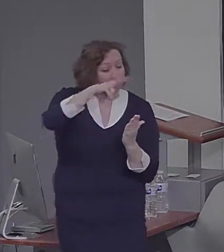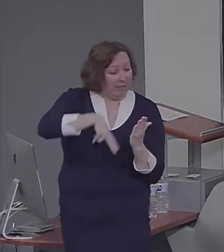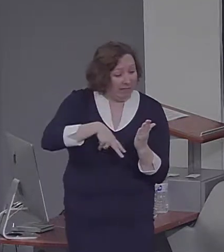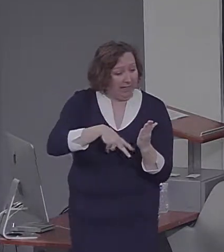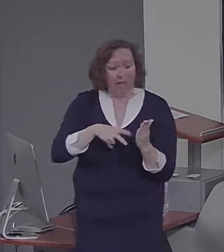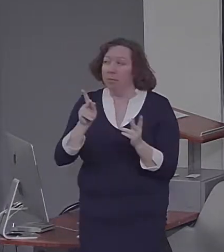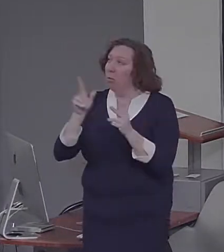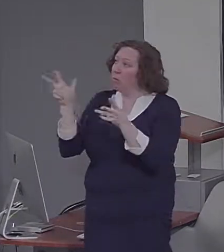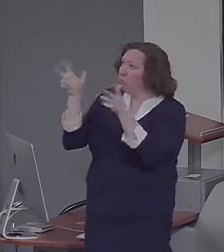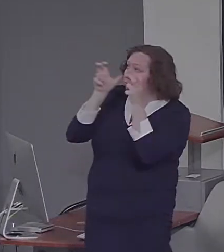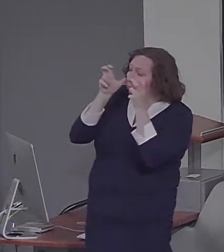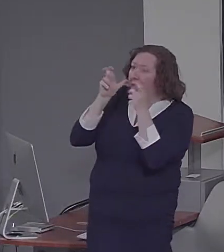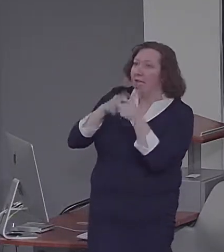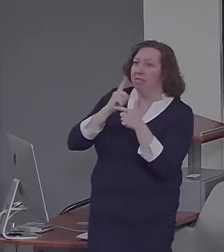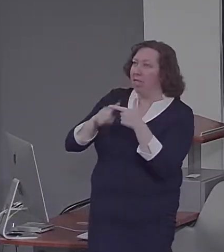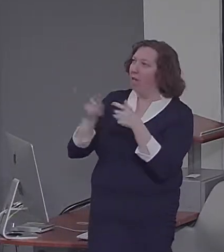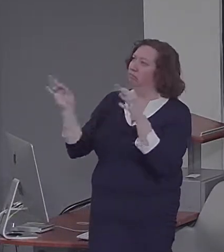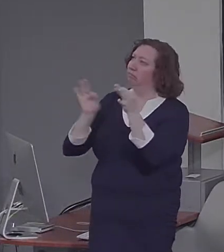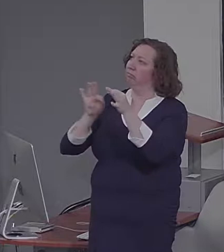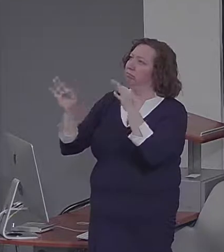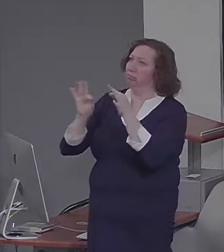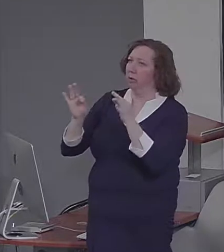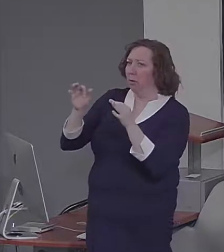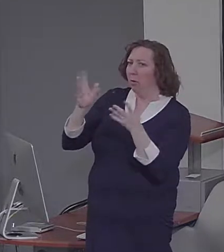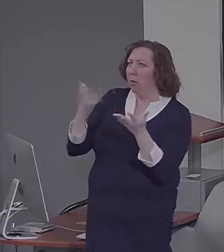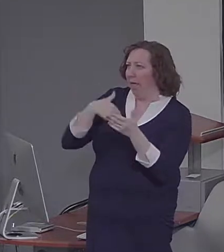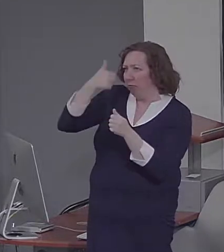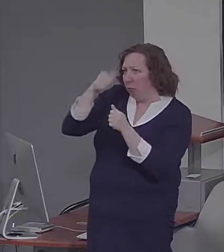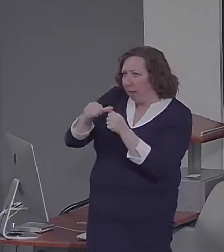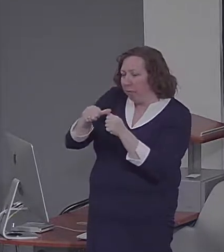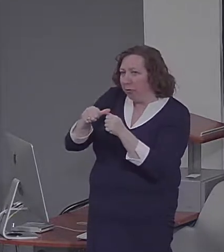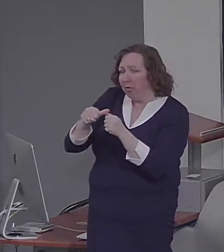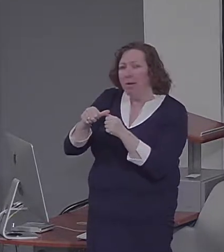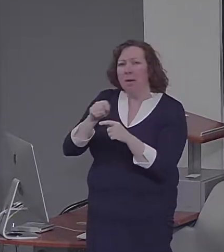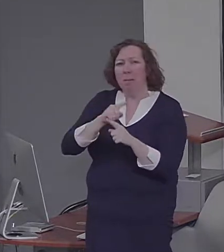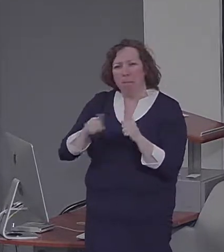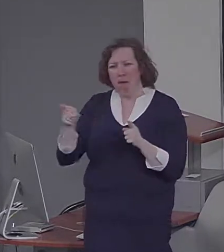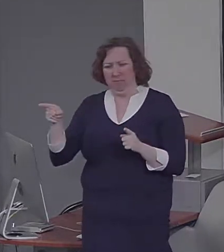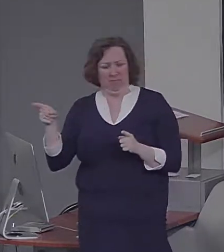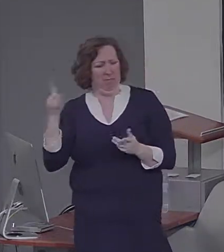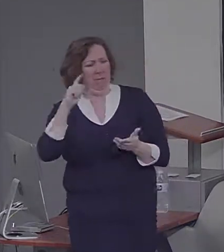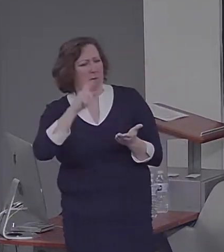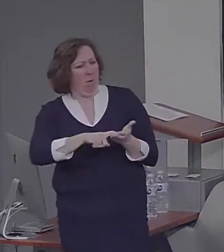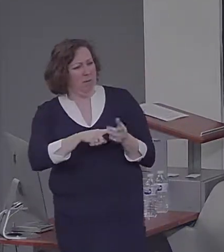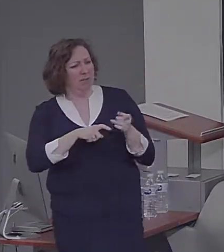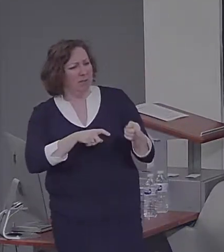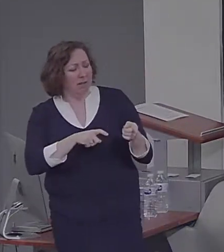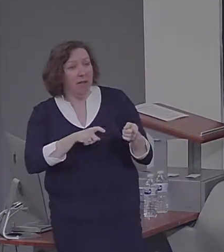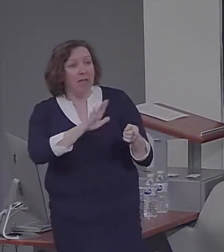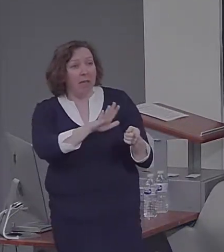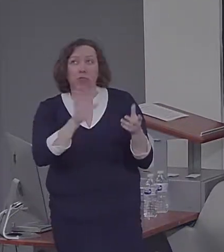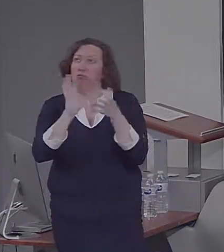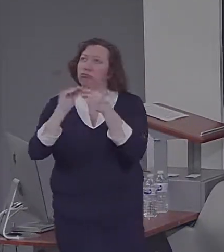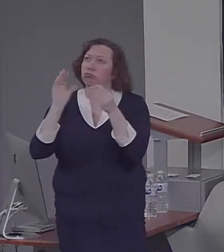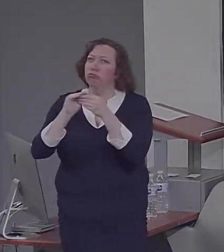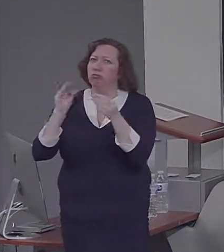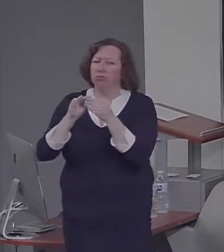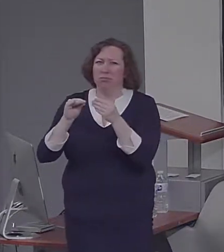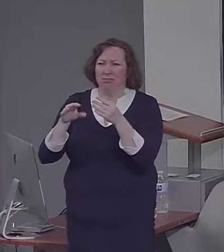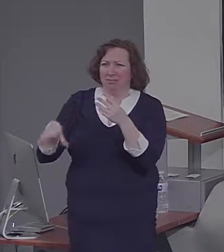Instead, they introduced all kinds of interesting errors and distortions into their memory. And on the